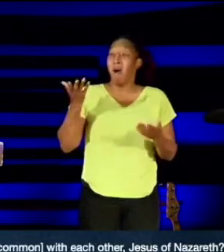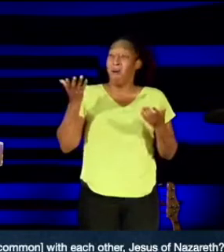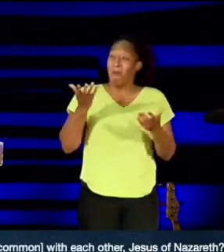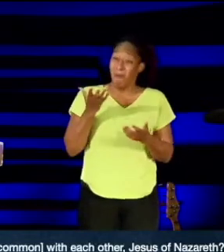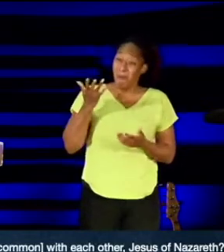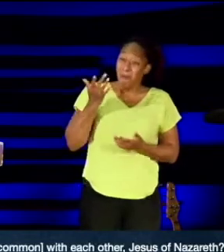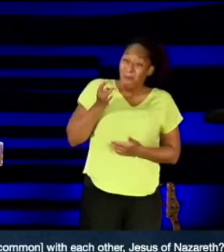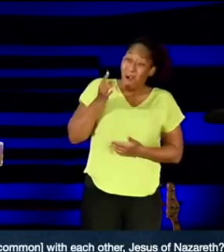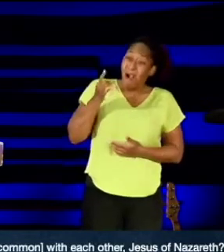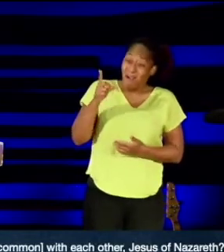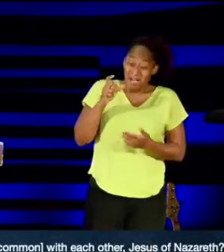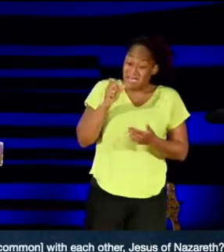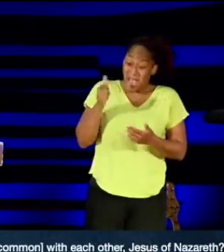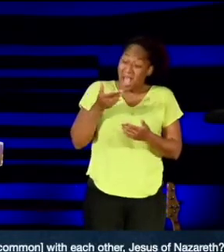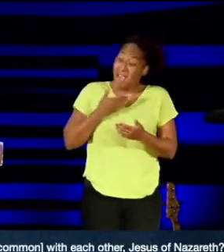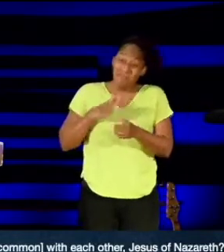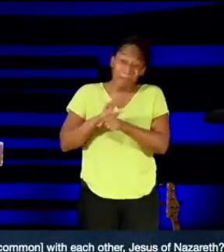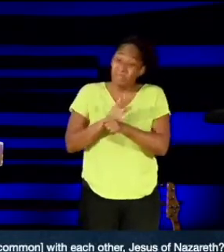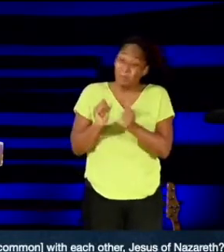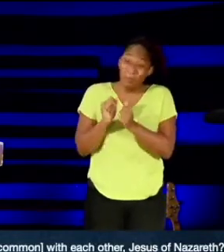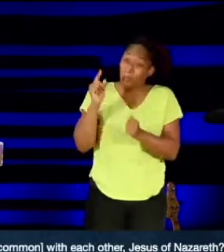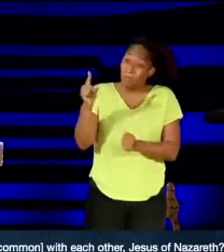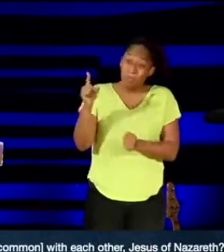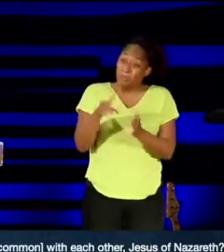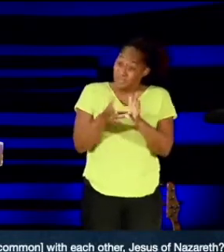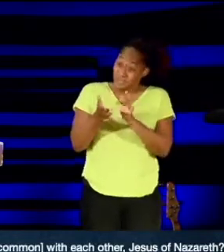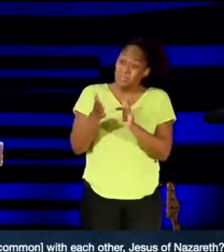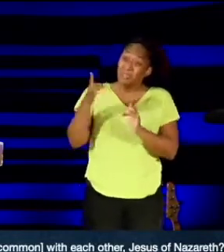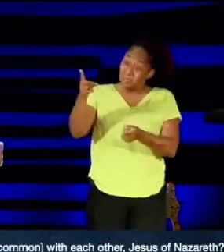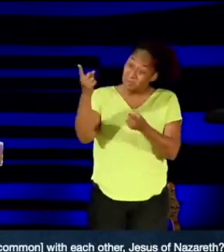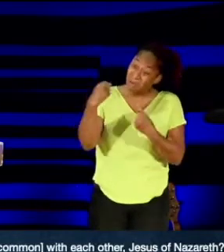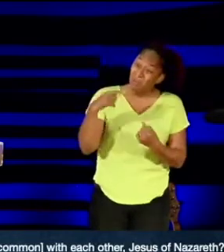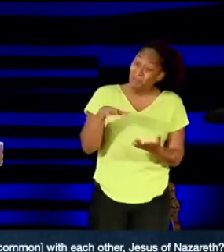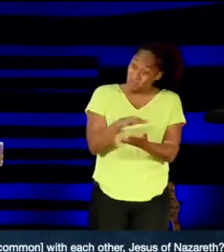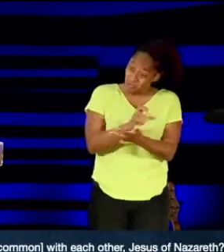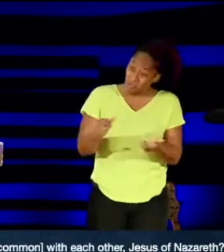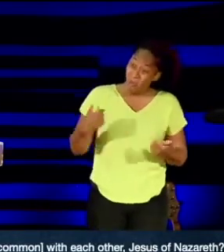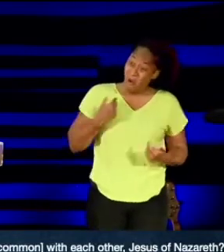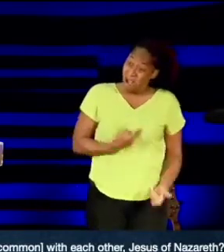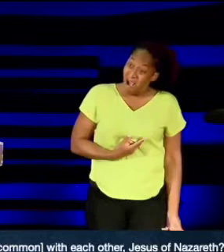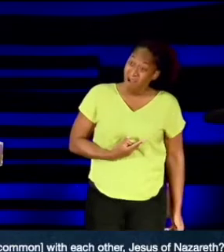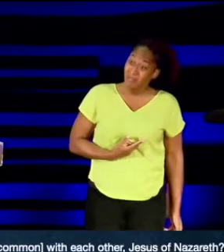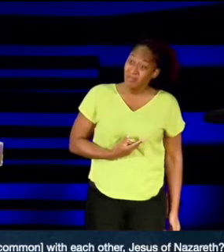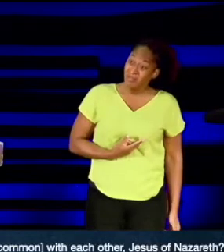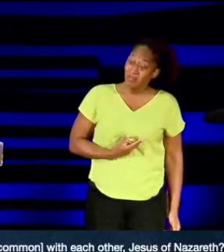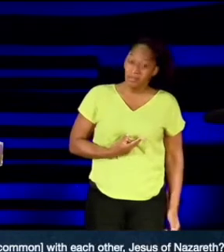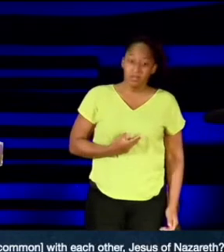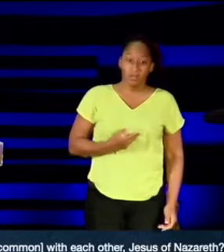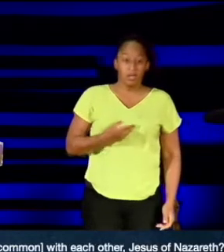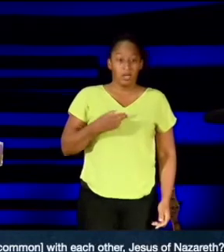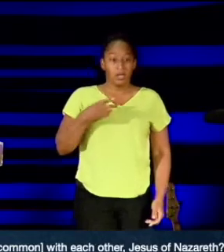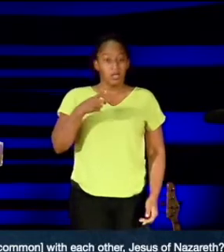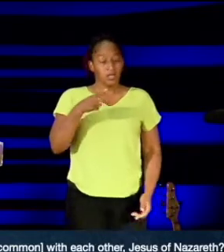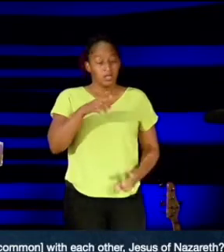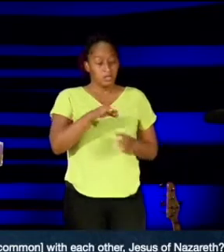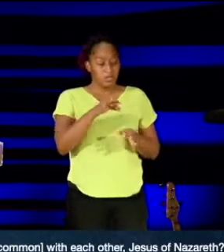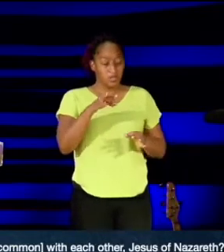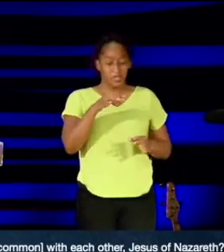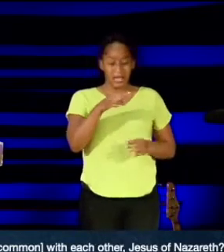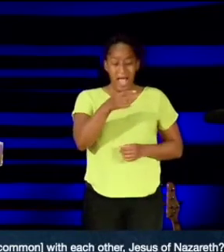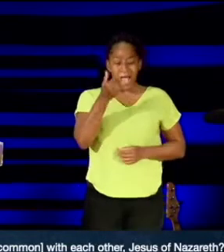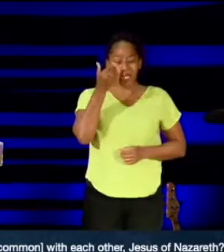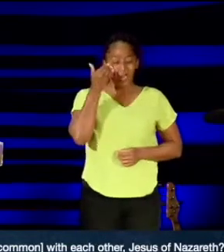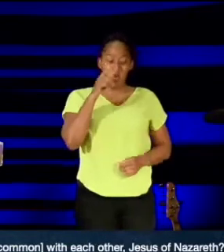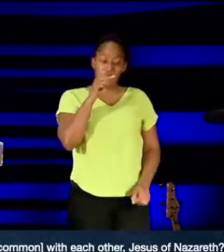common with each other, Jesus of Nazareth? Have you come to destroy us? And then the spirit says, I know who you are. This